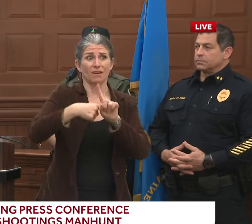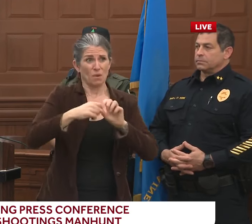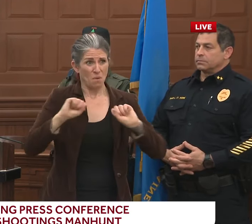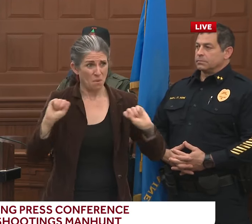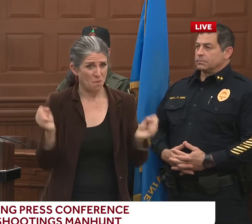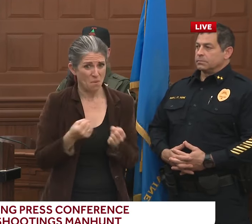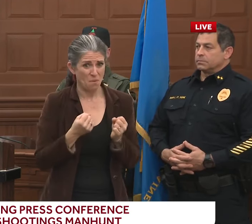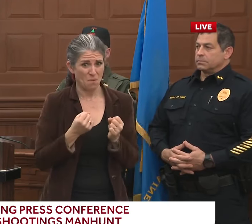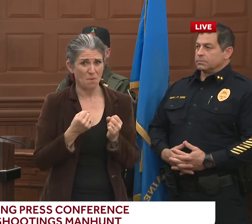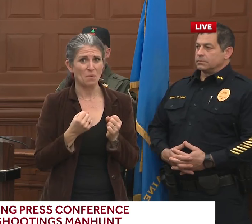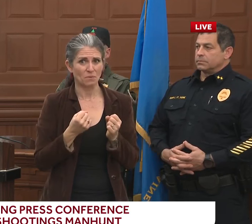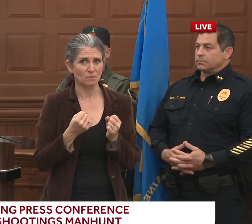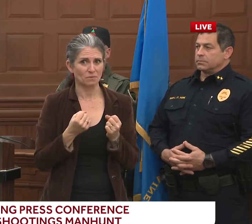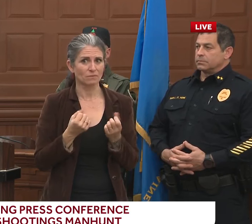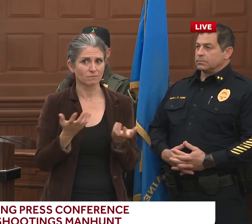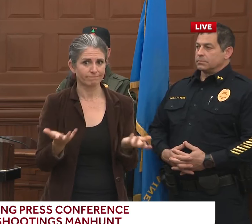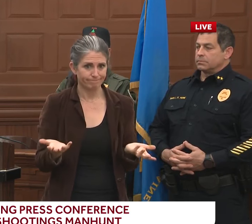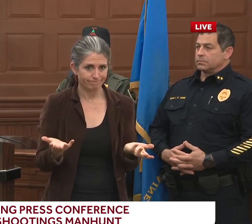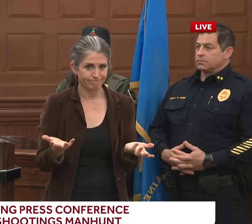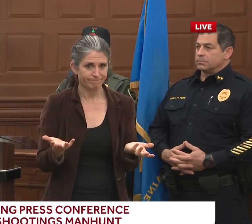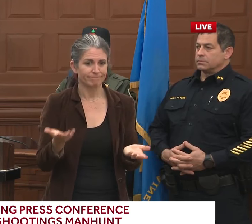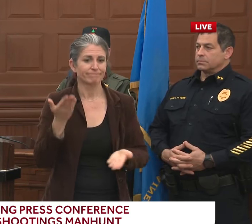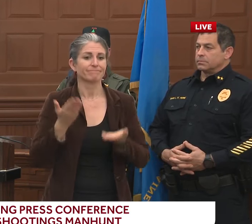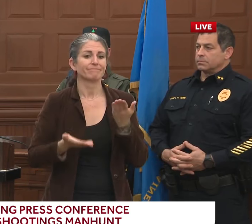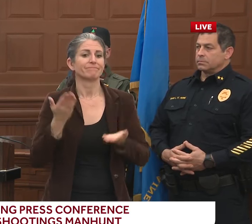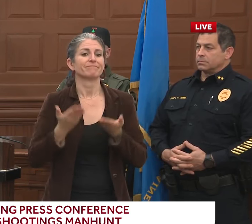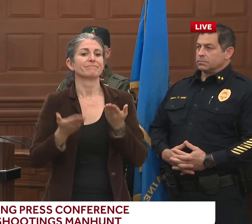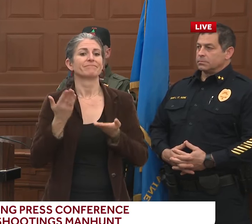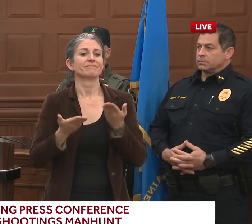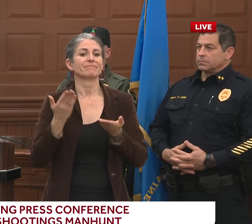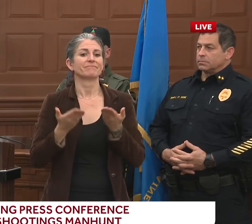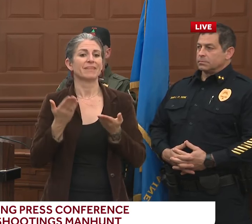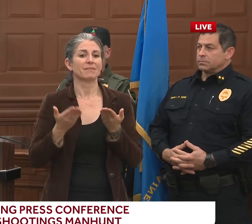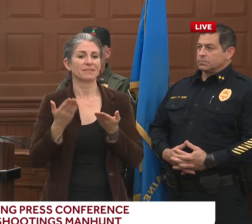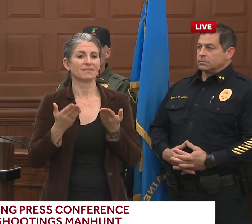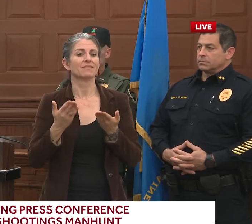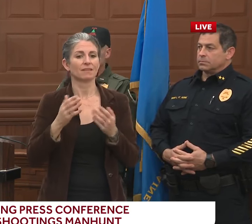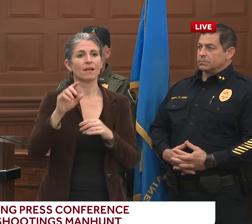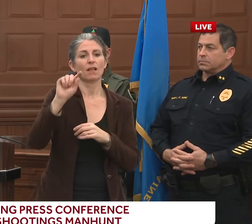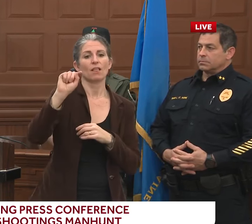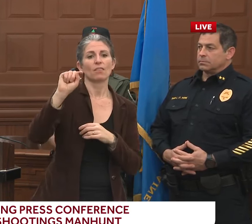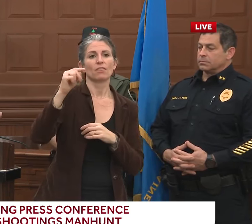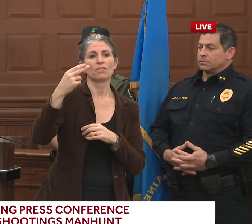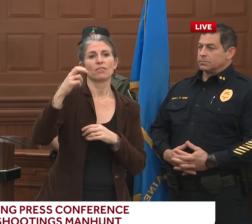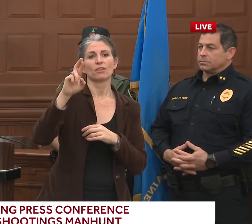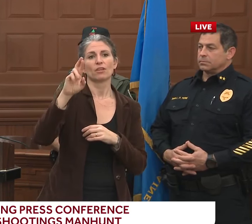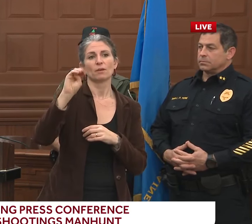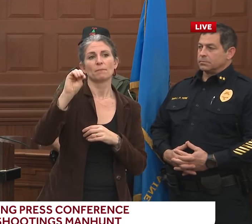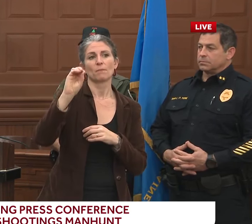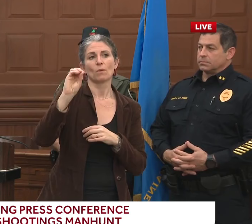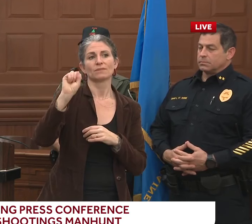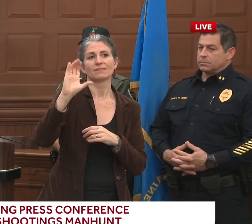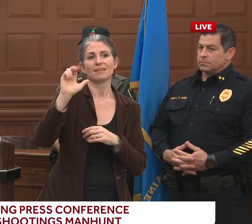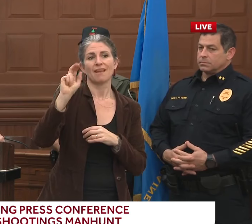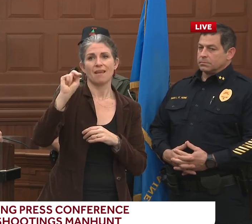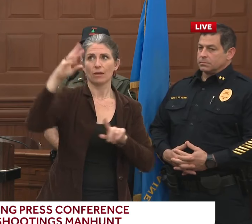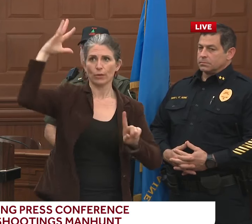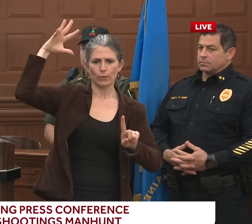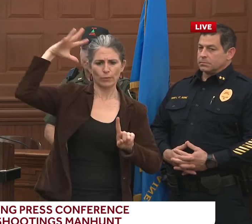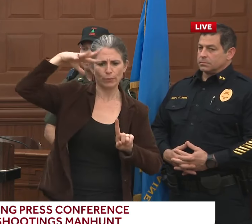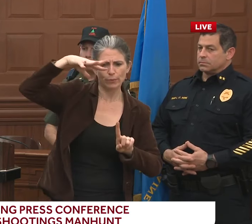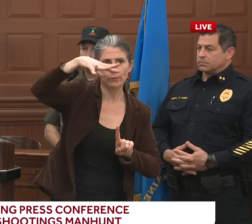your thermo style of equipment where you're looking for body temperatures or heat signatures may work better in that scenario.